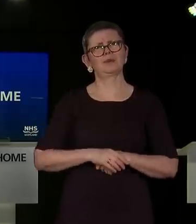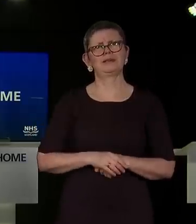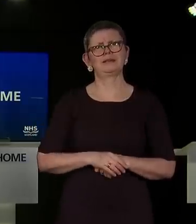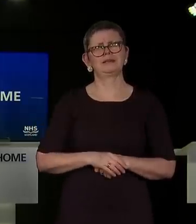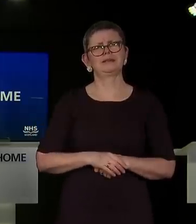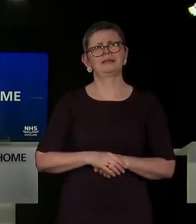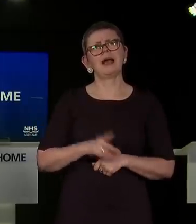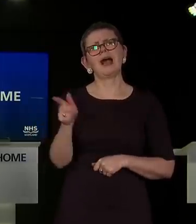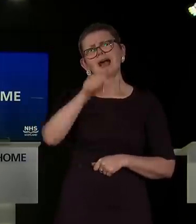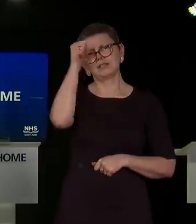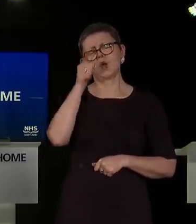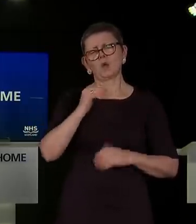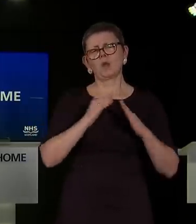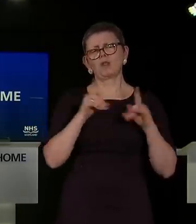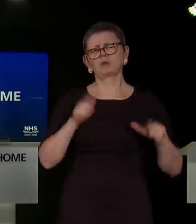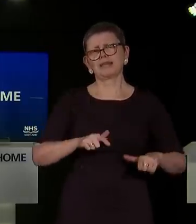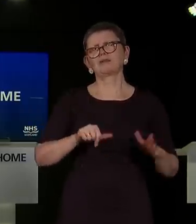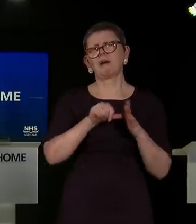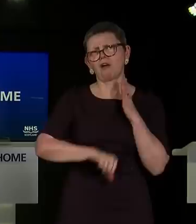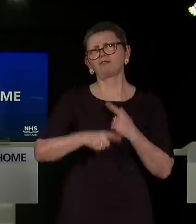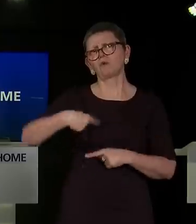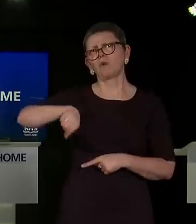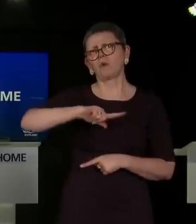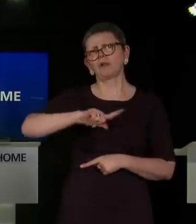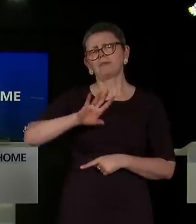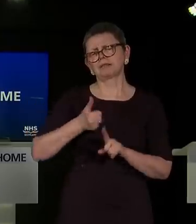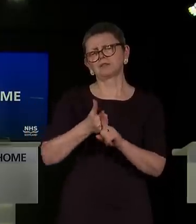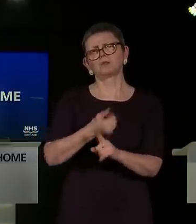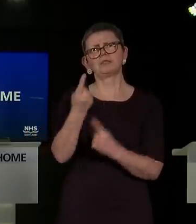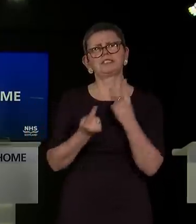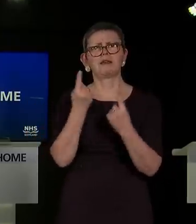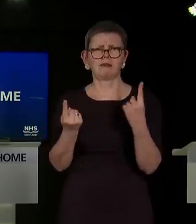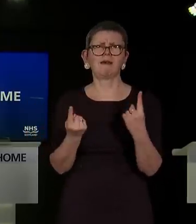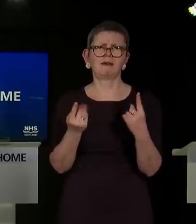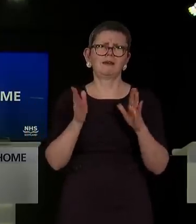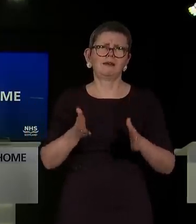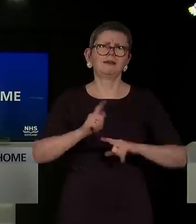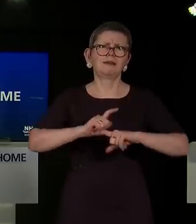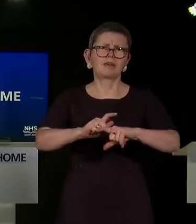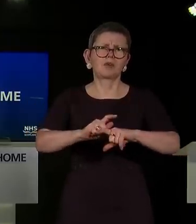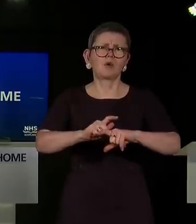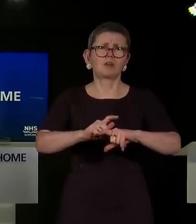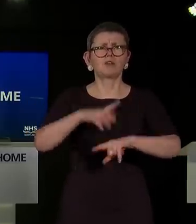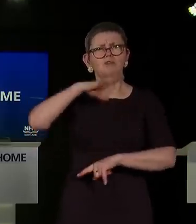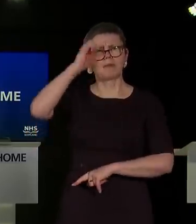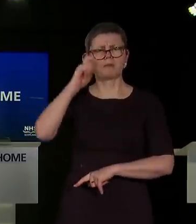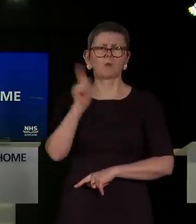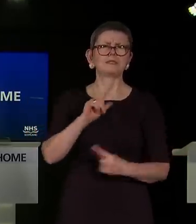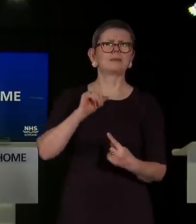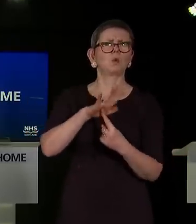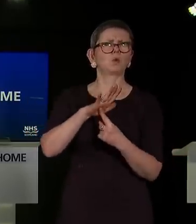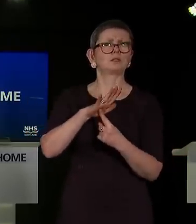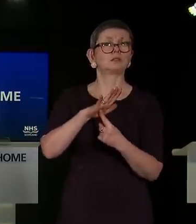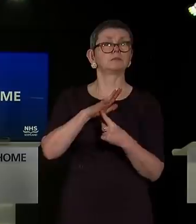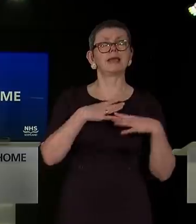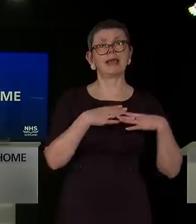of us, I know it's getting harder. But let's keep supporting each other even as we stay apart. Let's remember what matters most.